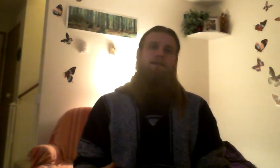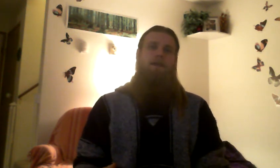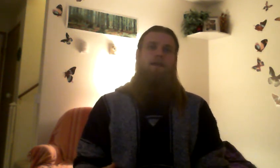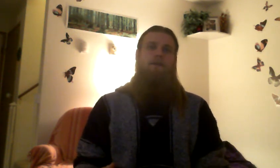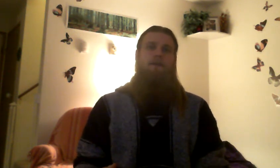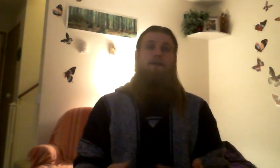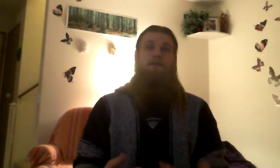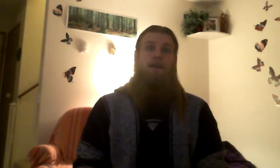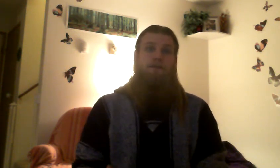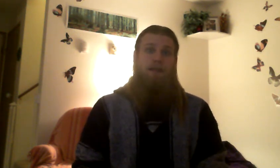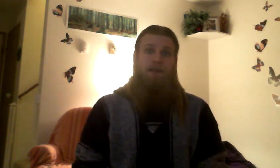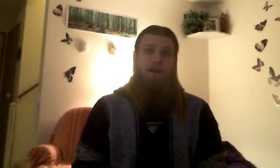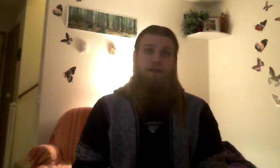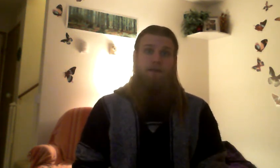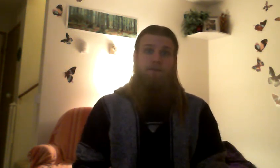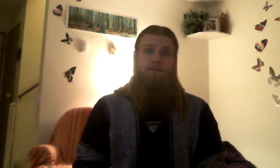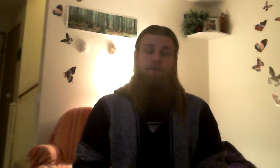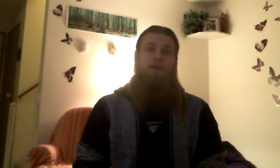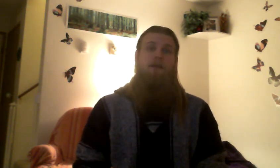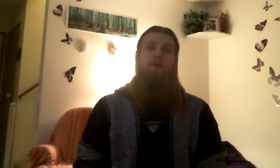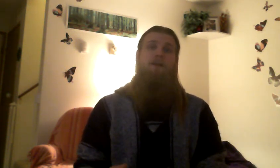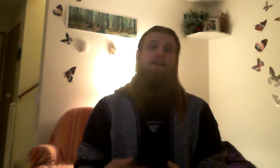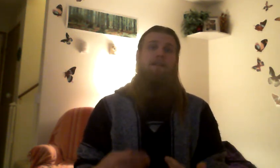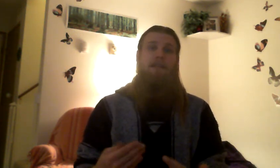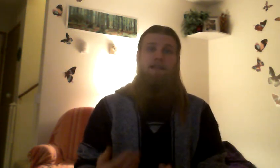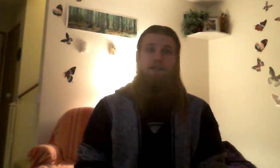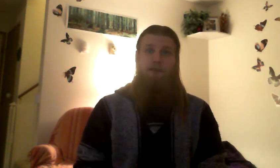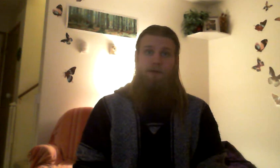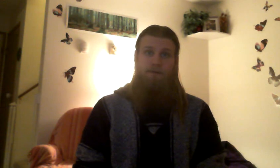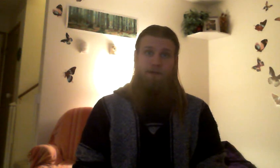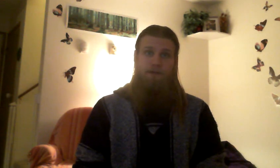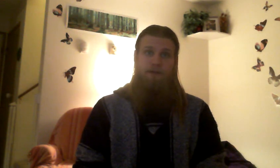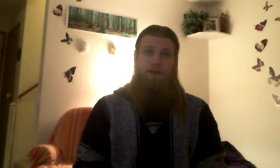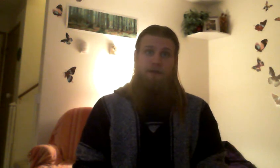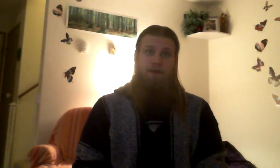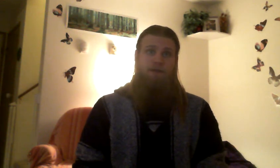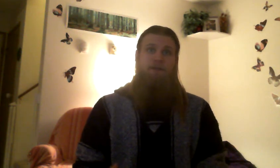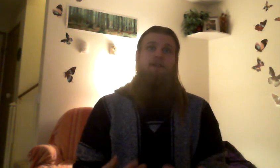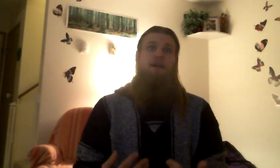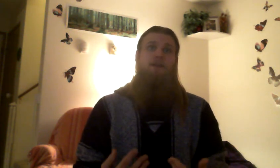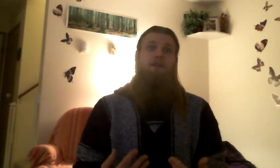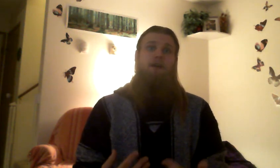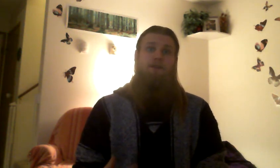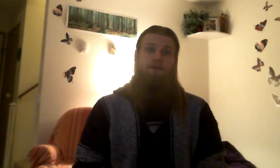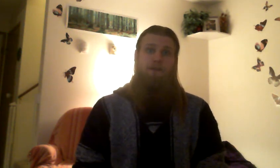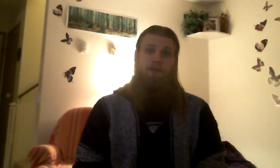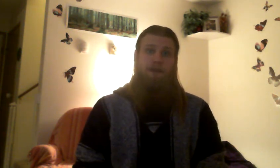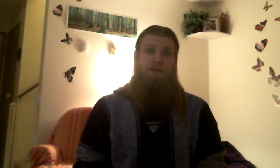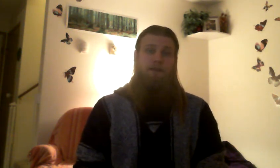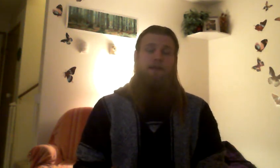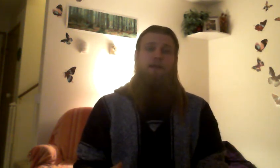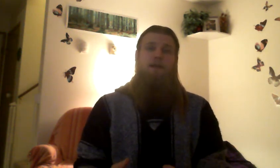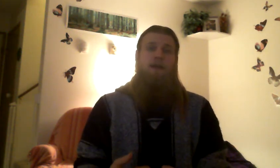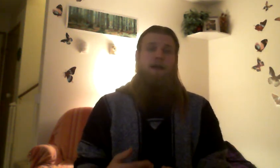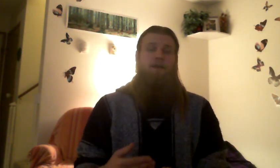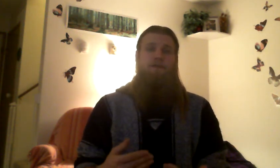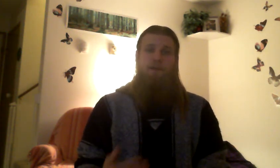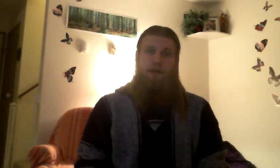if done regularly, obviously take it slow at first so as to not cause overstraining, but if done